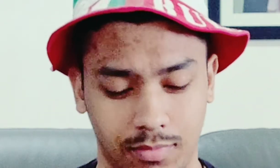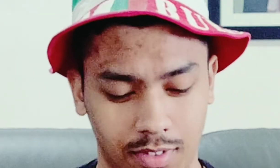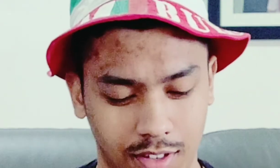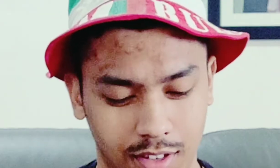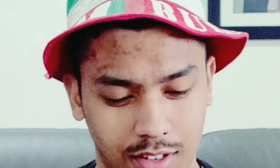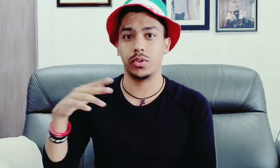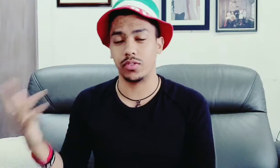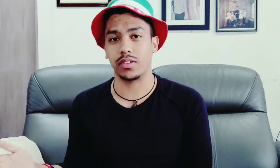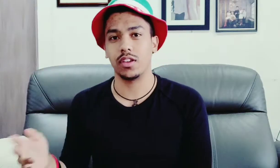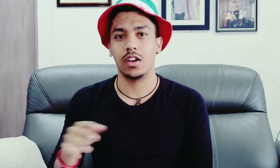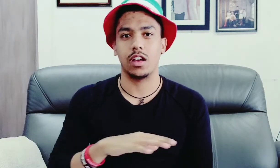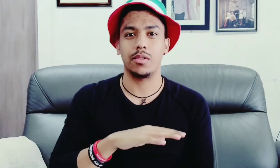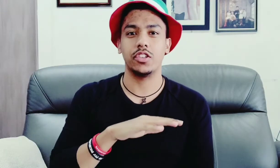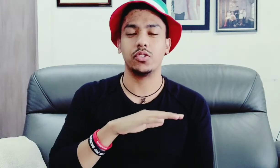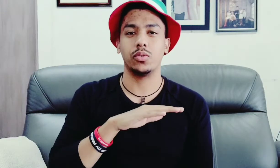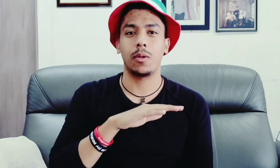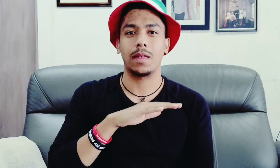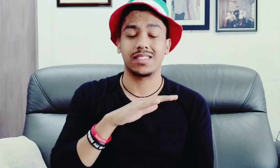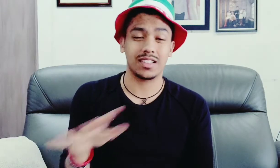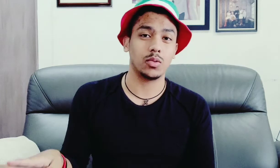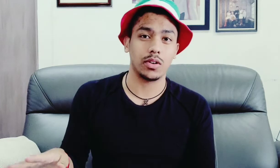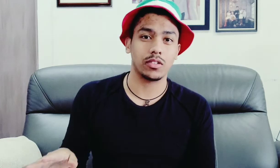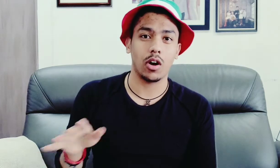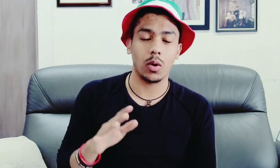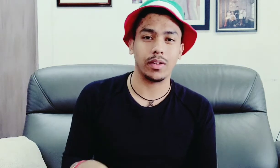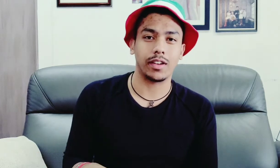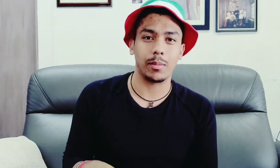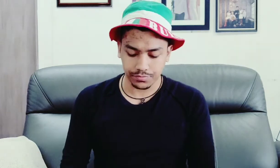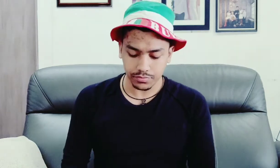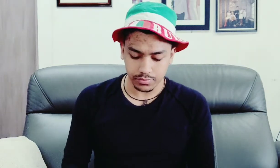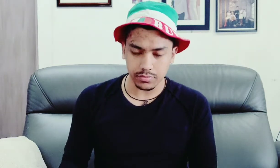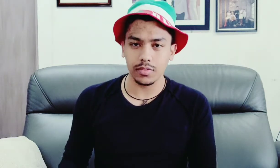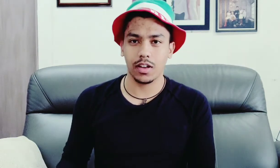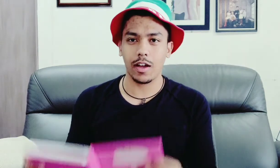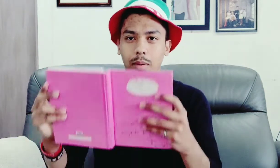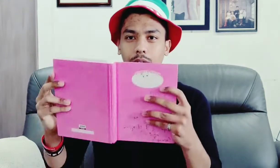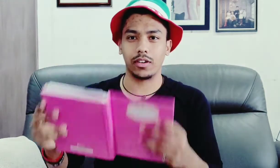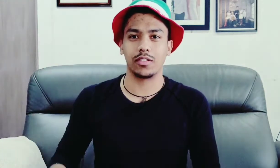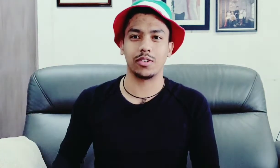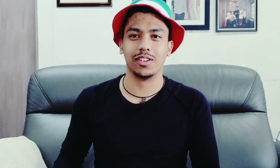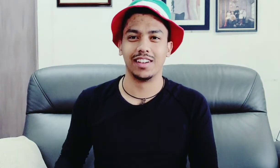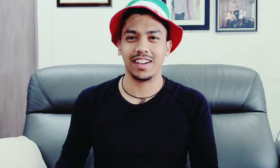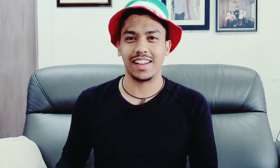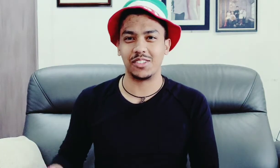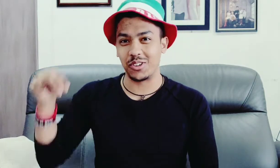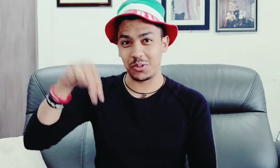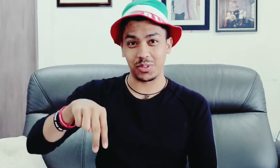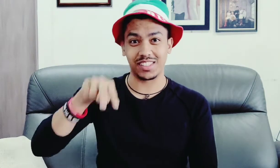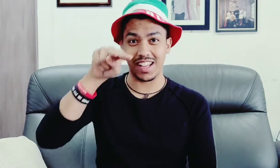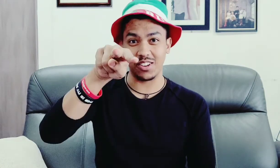the words of this I want to teach you 60 words all at one time I have my book here so I need to look at the words and